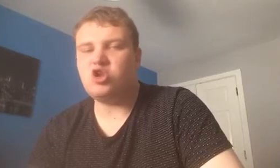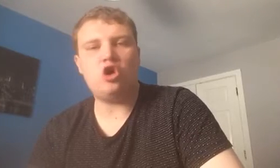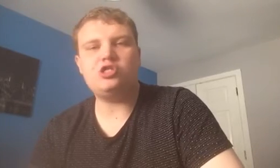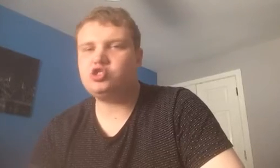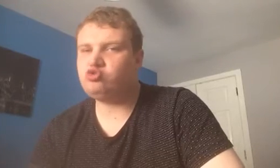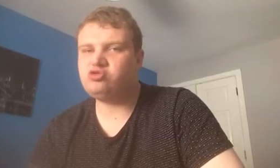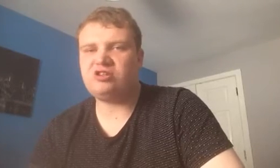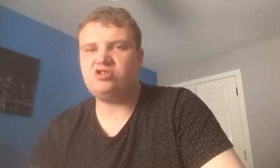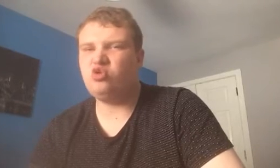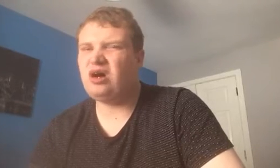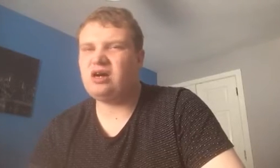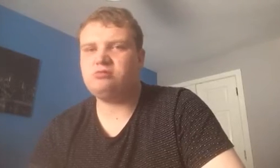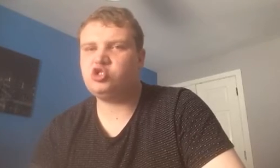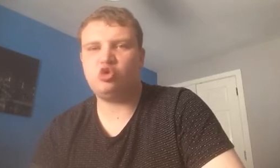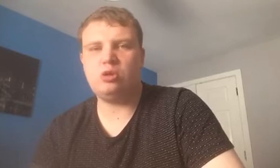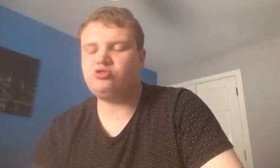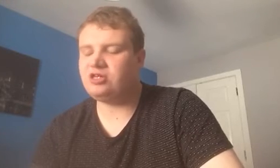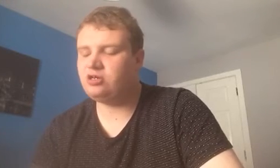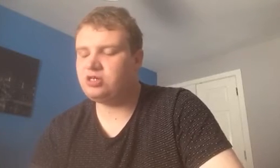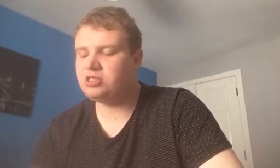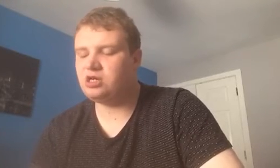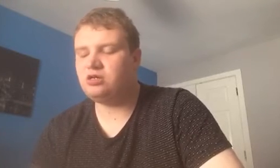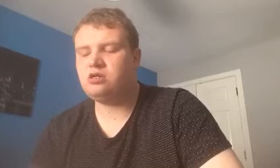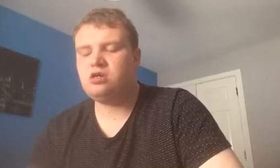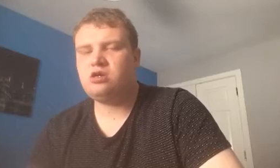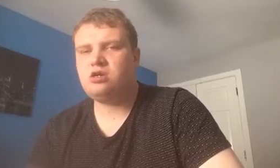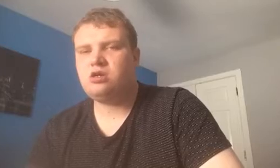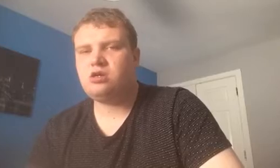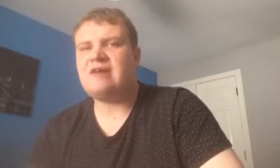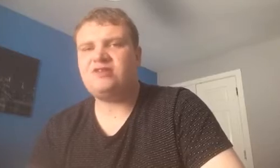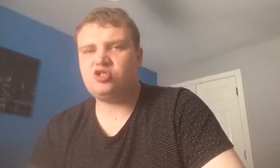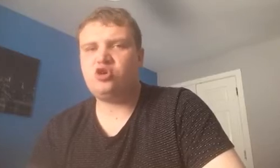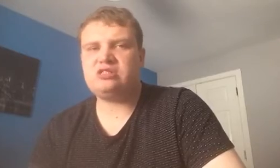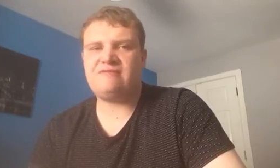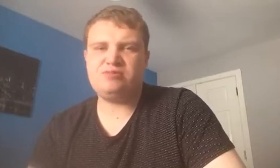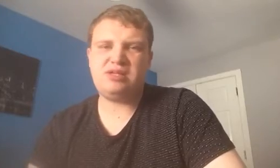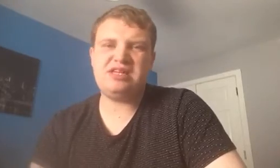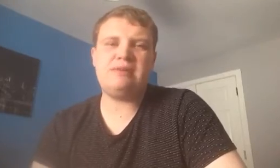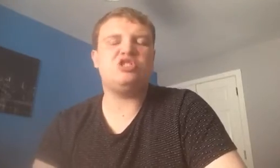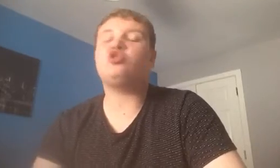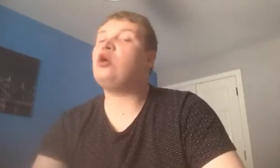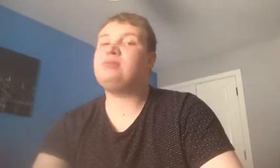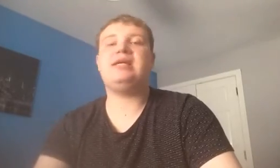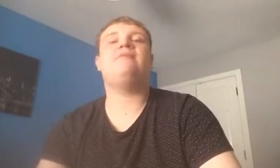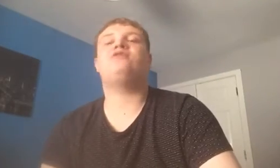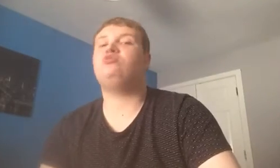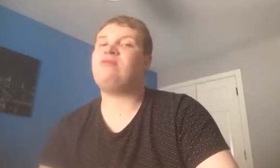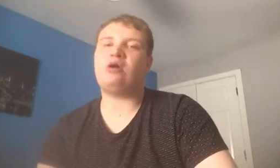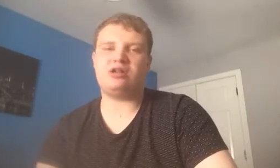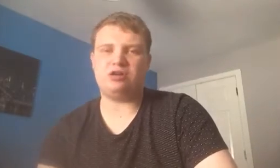Not a solo striker, not a solo striker he's are. he's got, if he's playing a game, he's got to play up front with a partner.